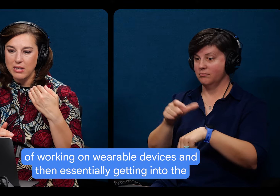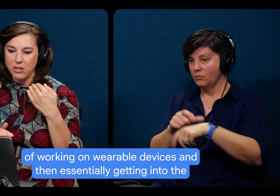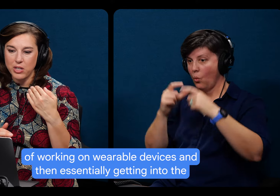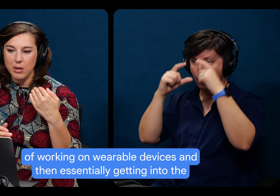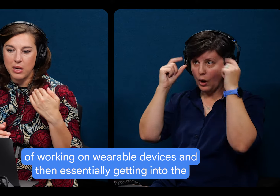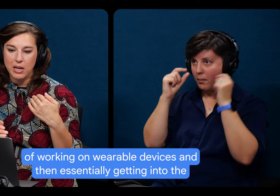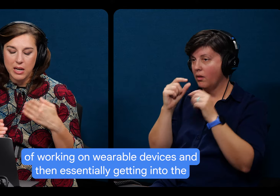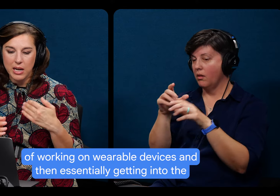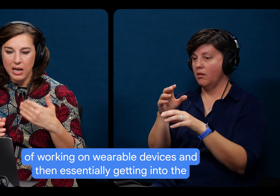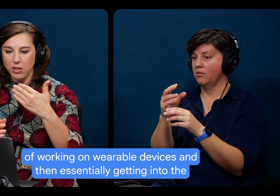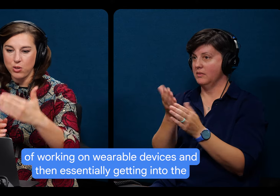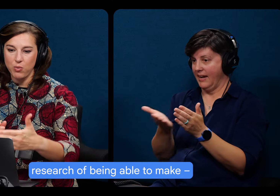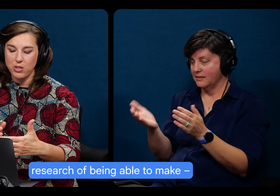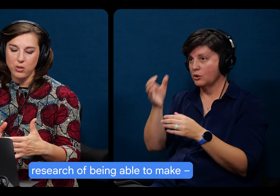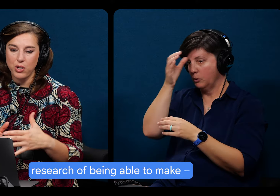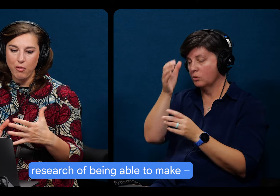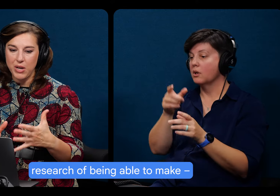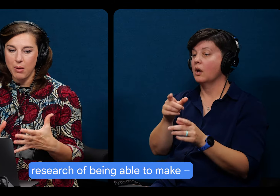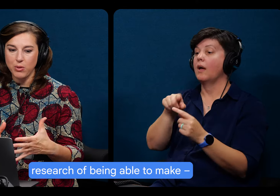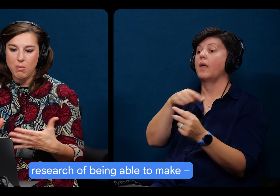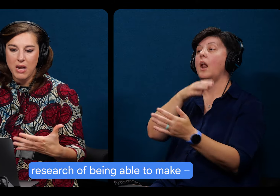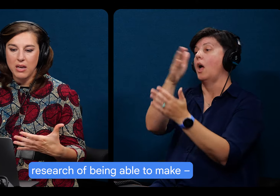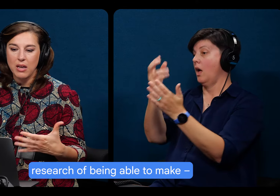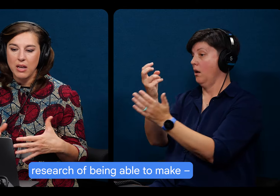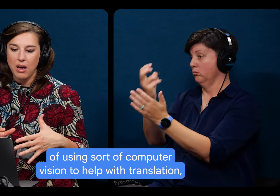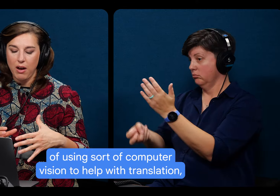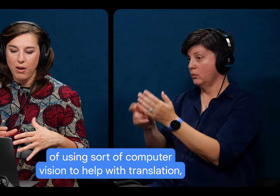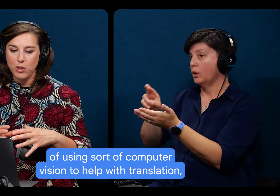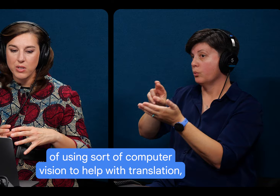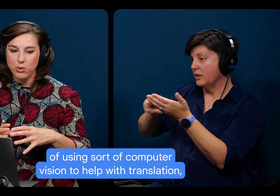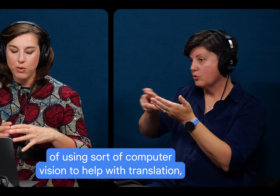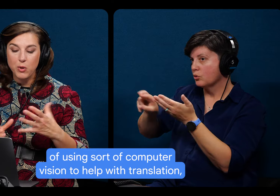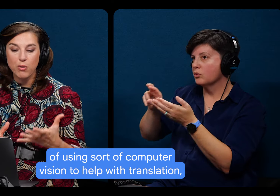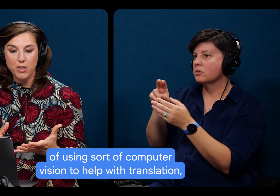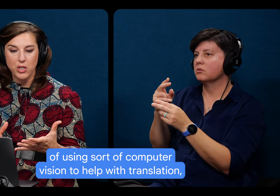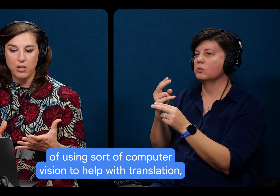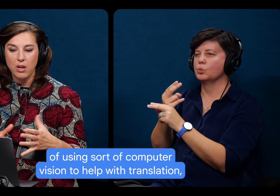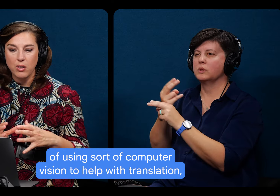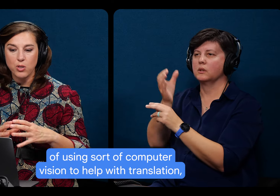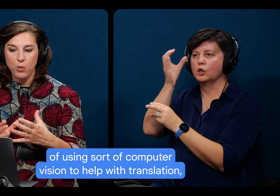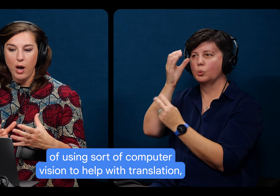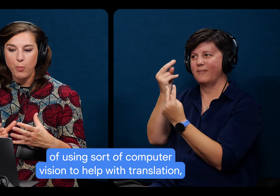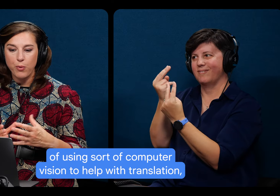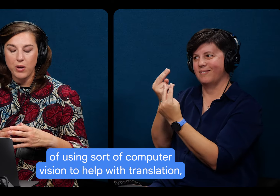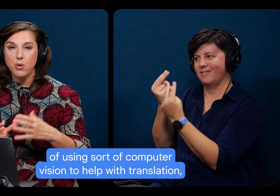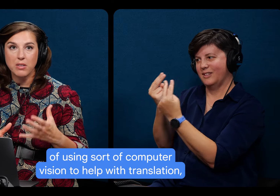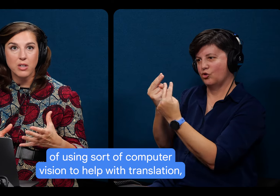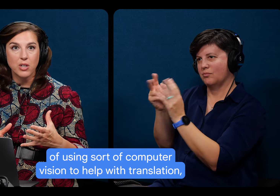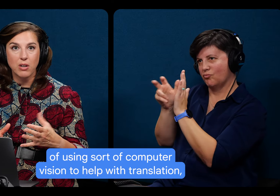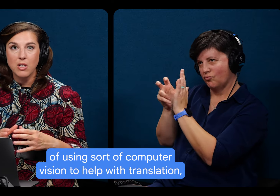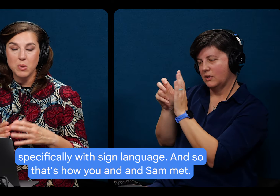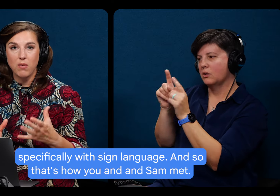essentially getting into the research of being able to make, of using sort of computer vision to help with